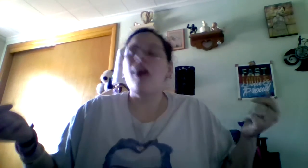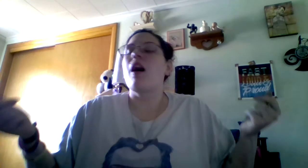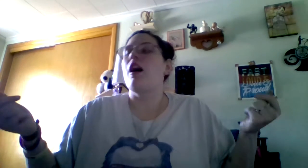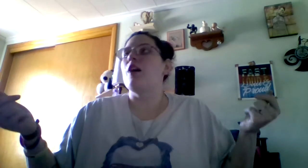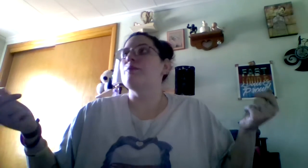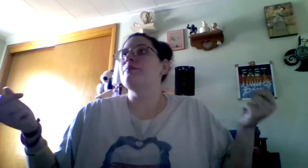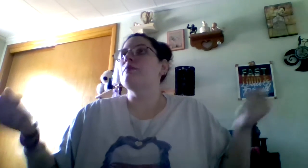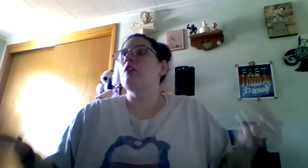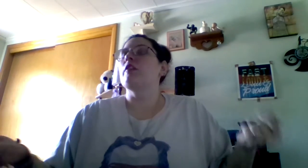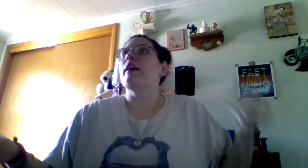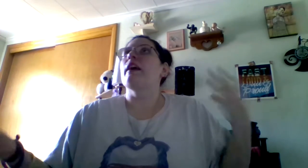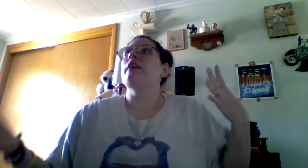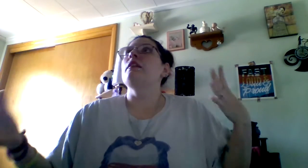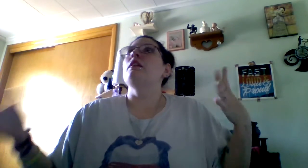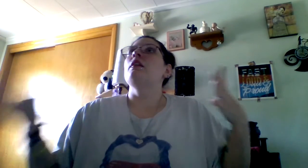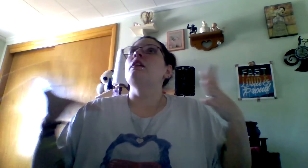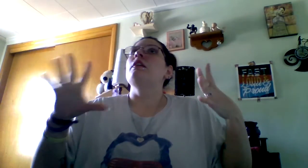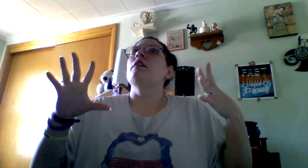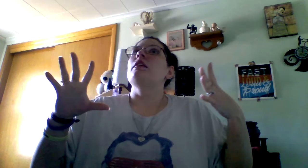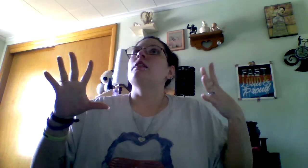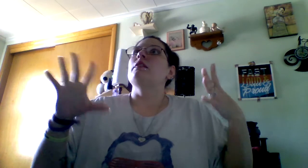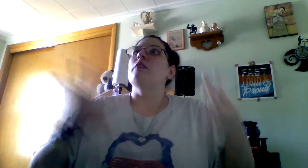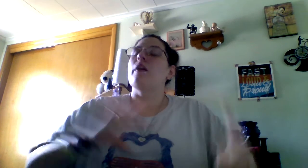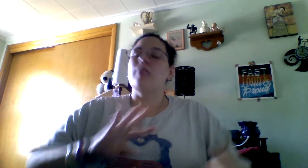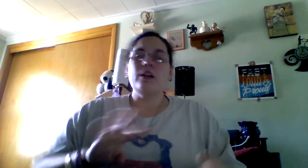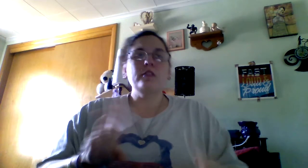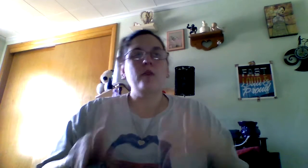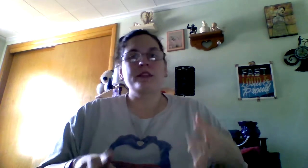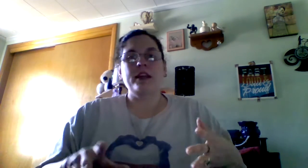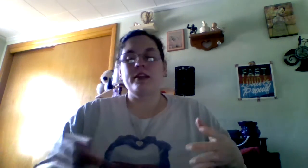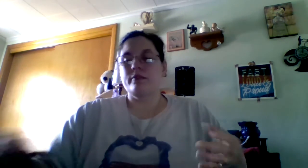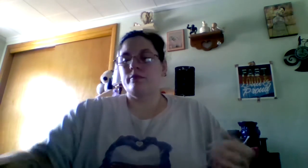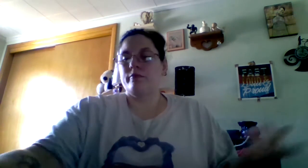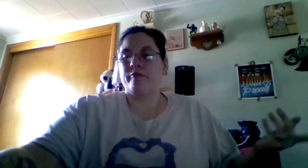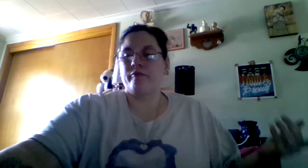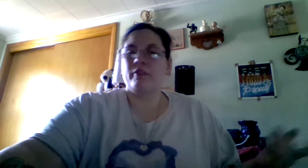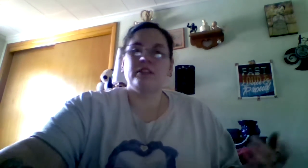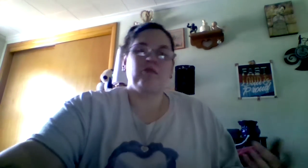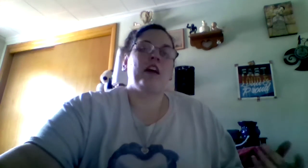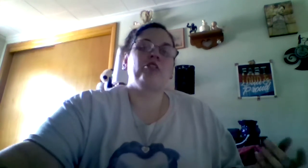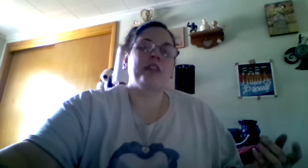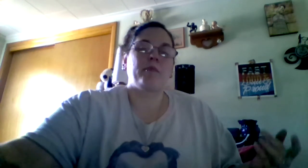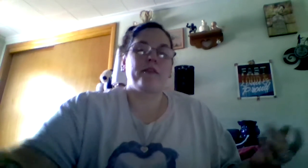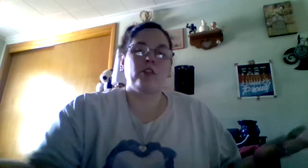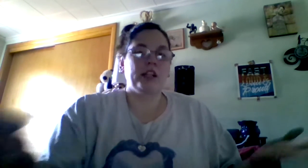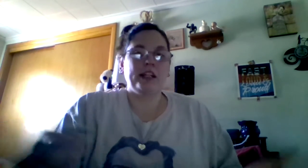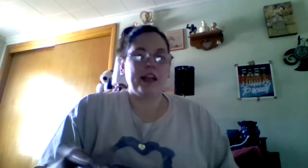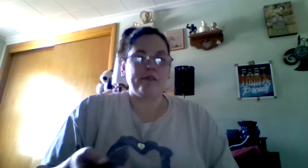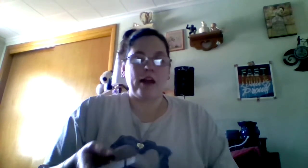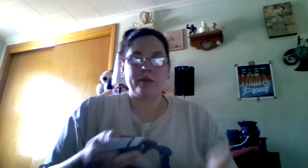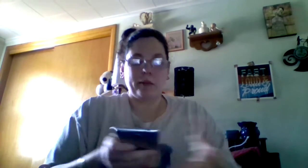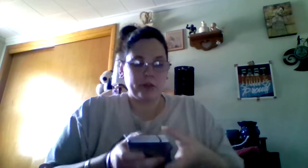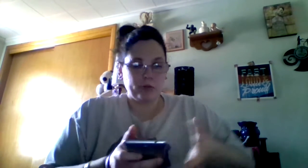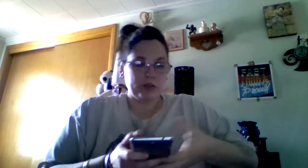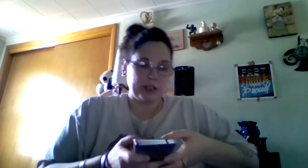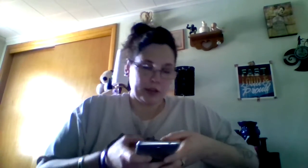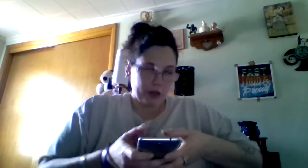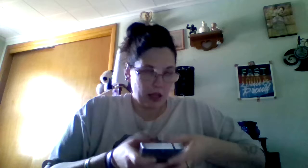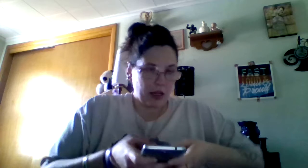Um, okay. I went on the website. I just had my phone, I didn't have a blackout, so I'm just sitting there, la, la,